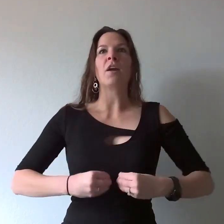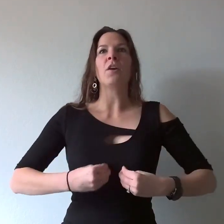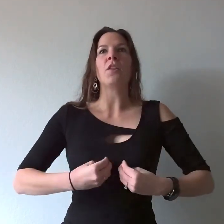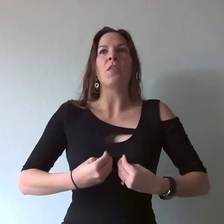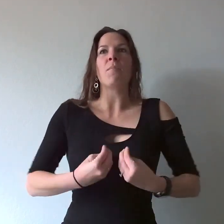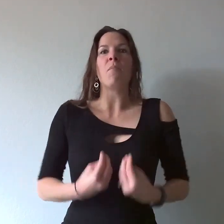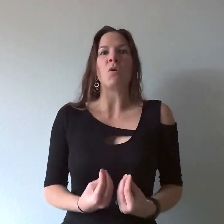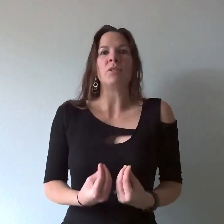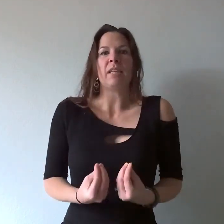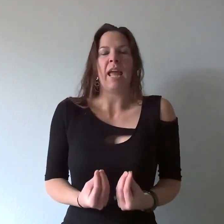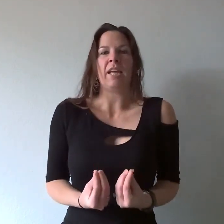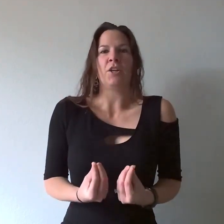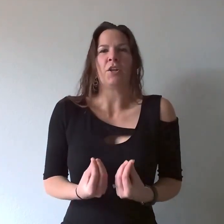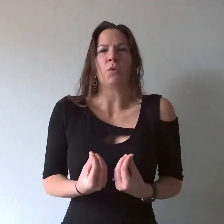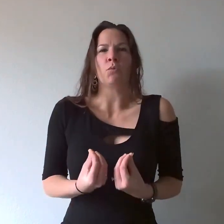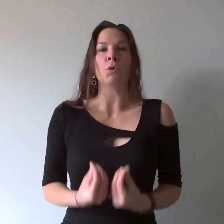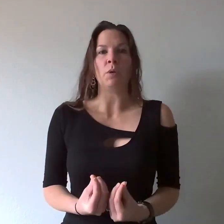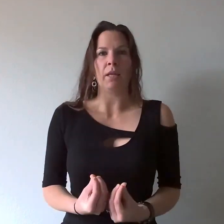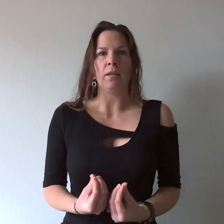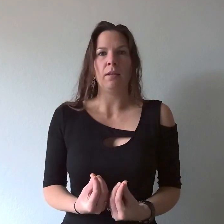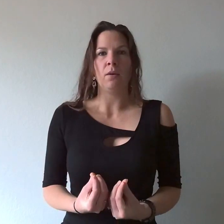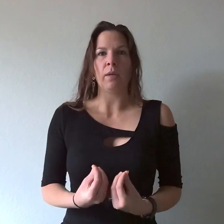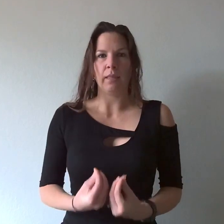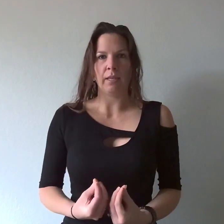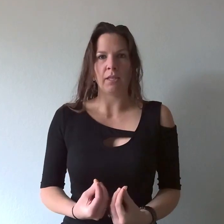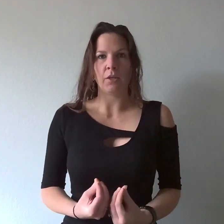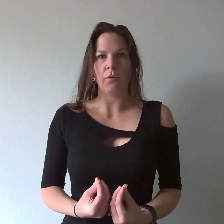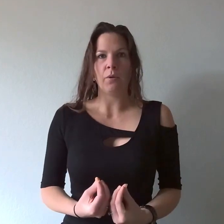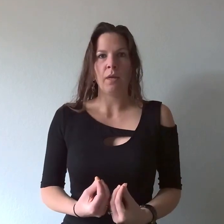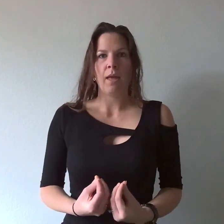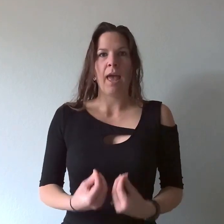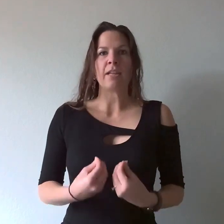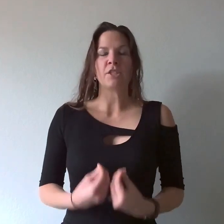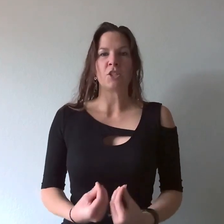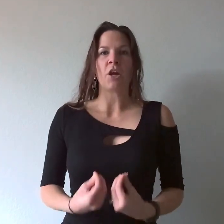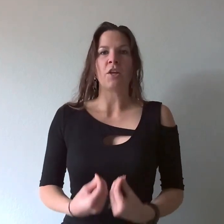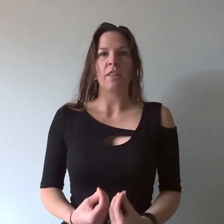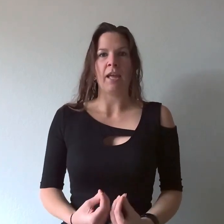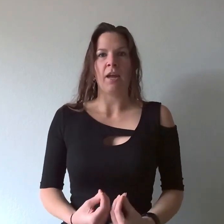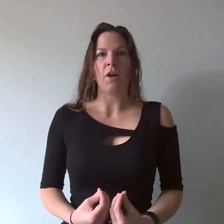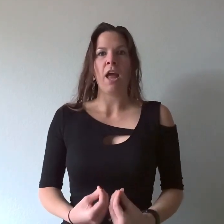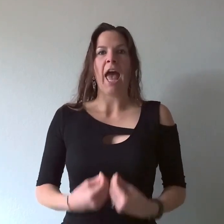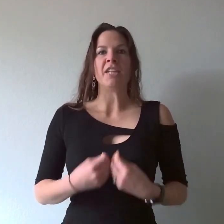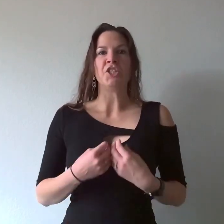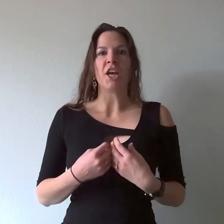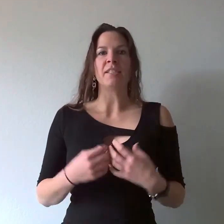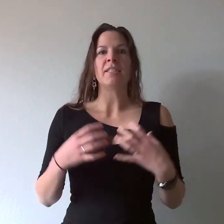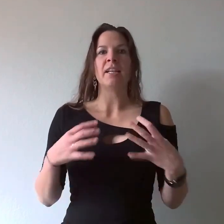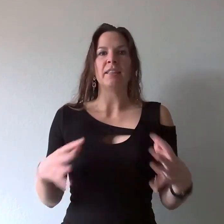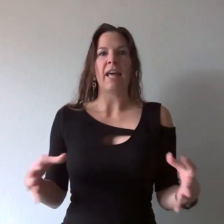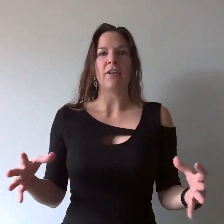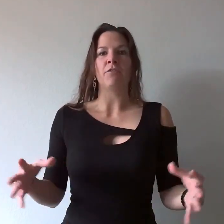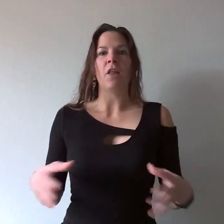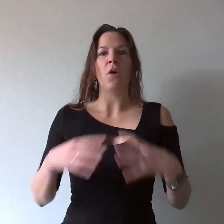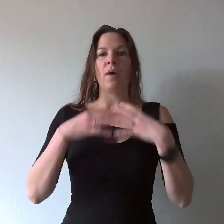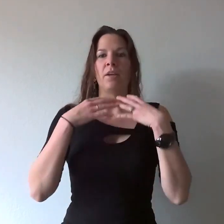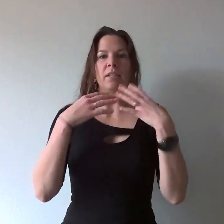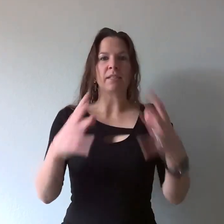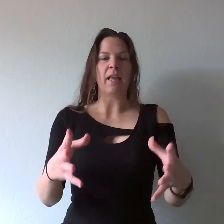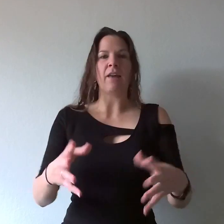the most anger rooted within you and start there and just let it flow whether it's a live